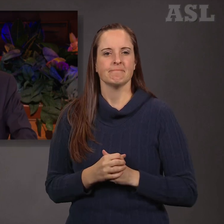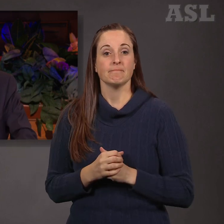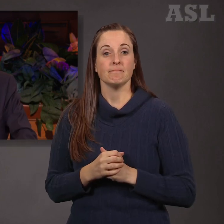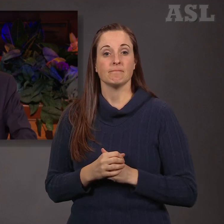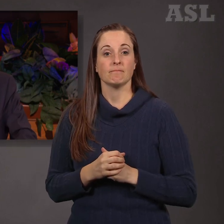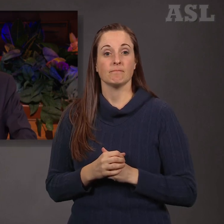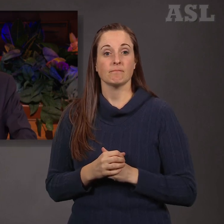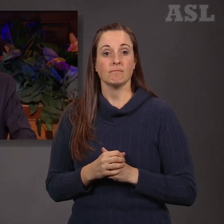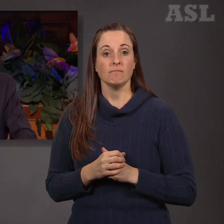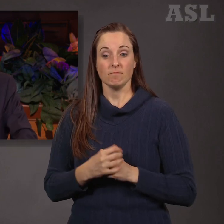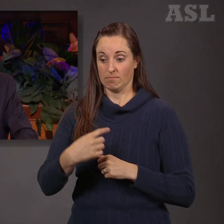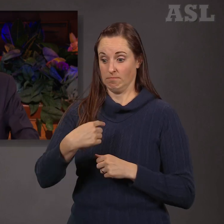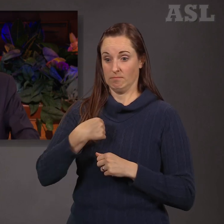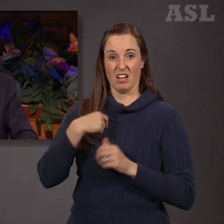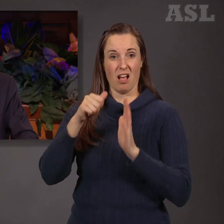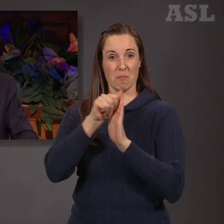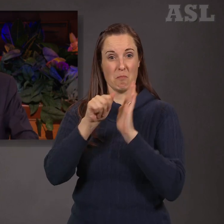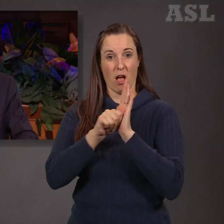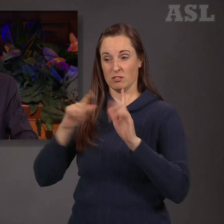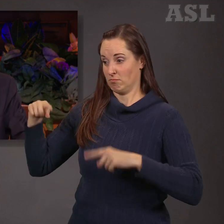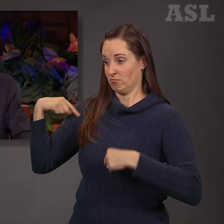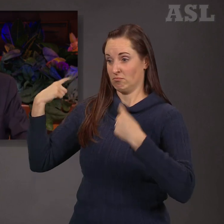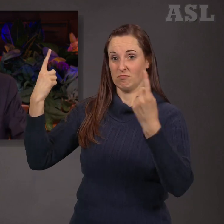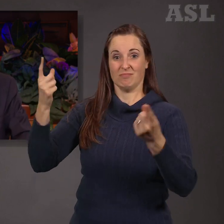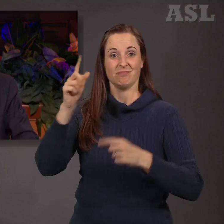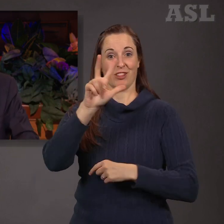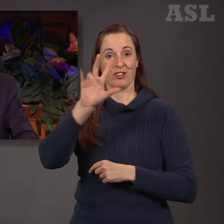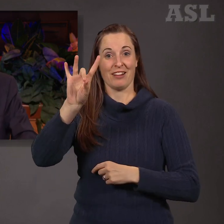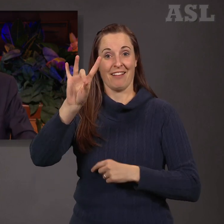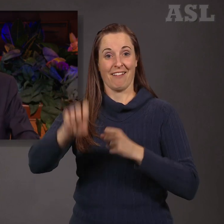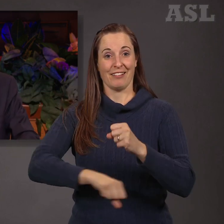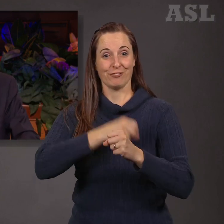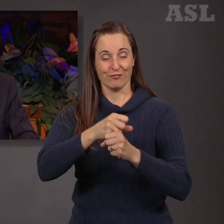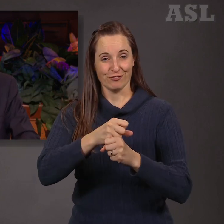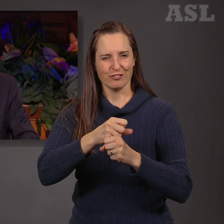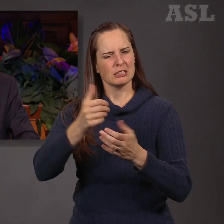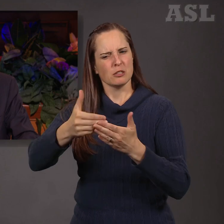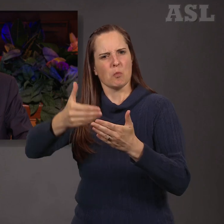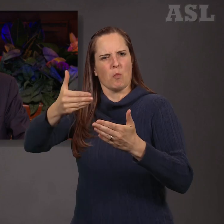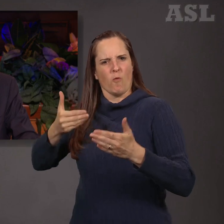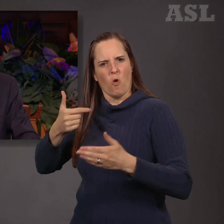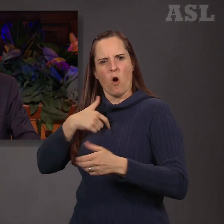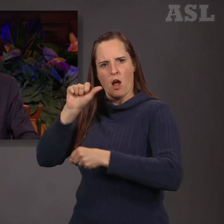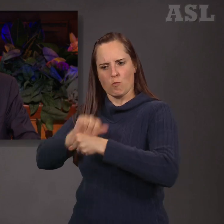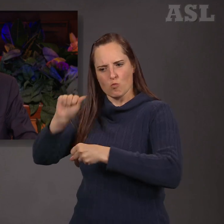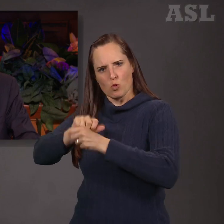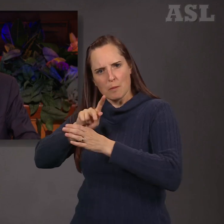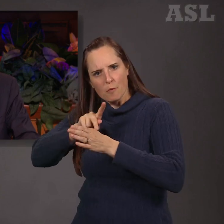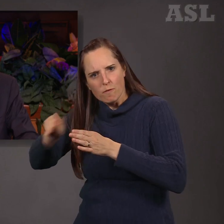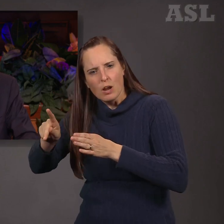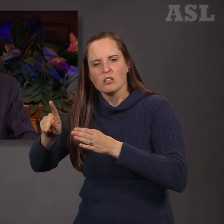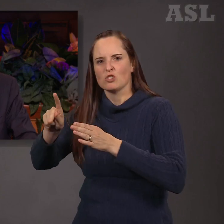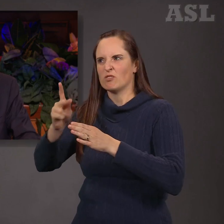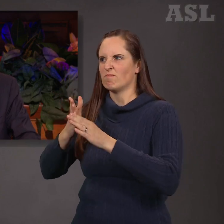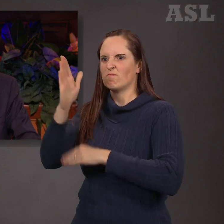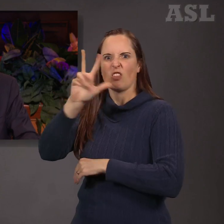In more than 38 years as an apostle and over 30 years of professional